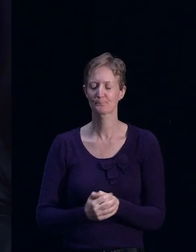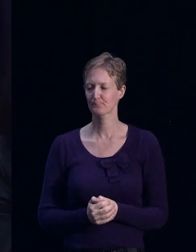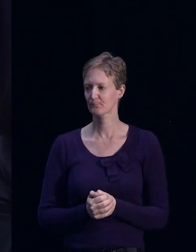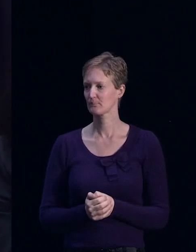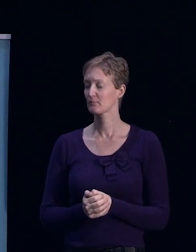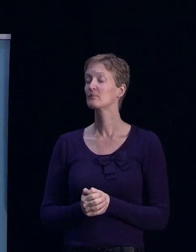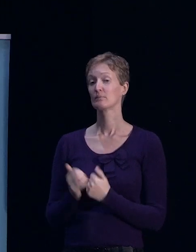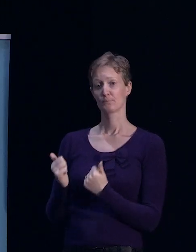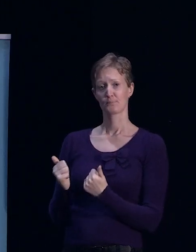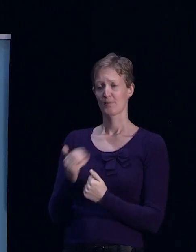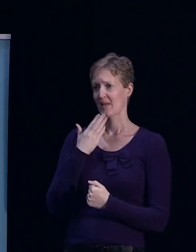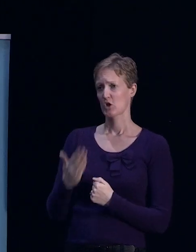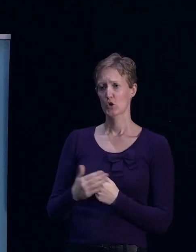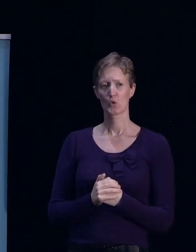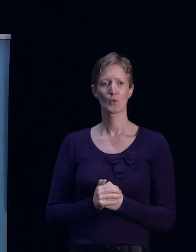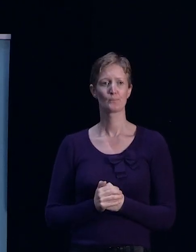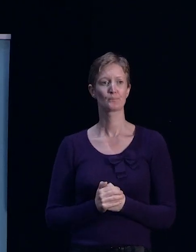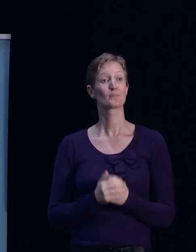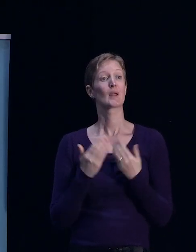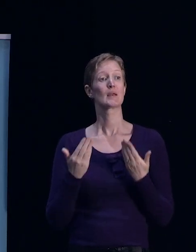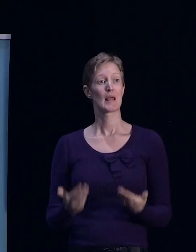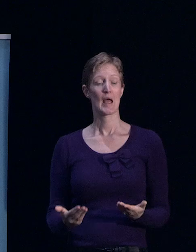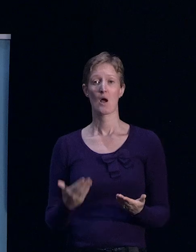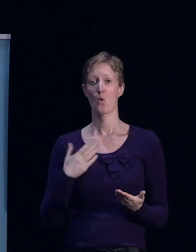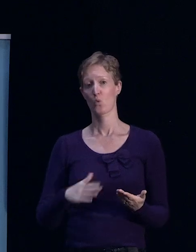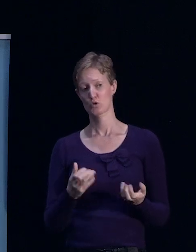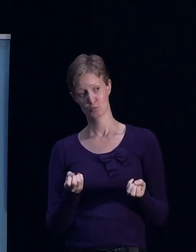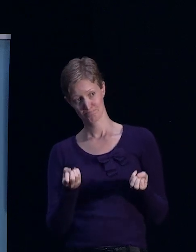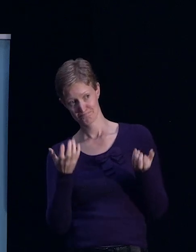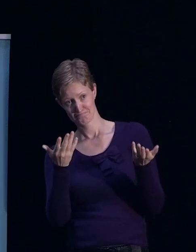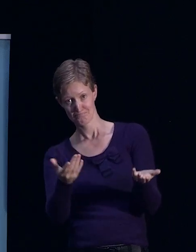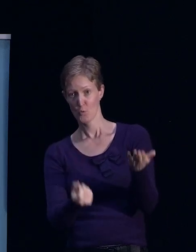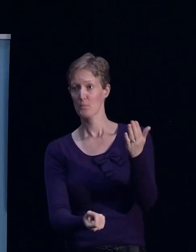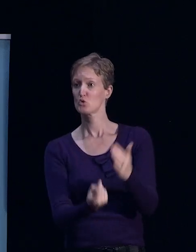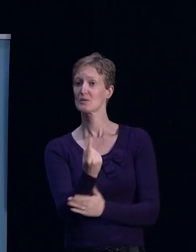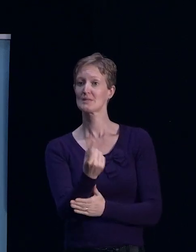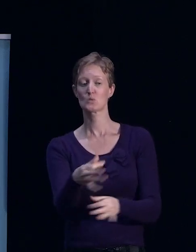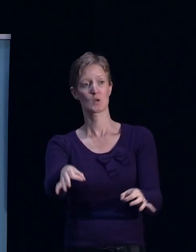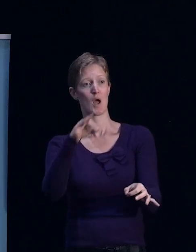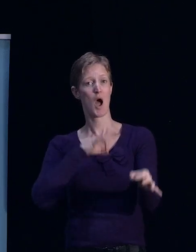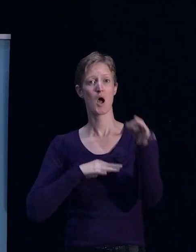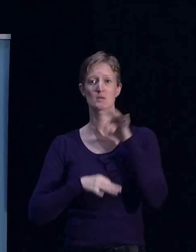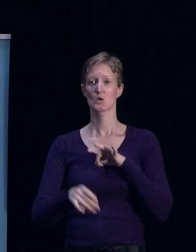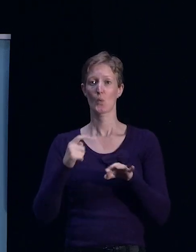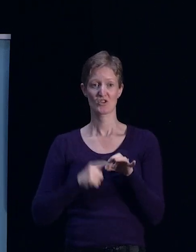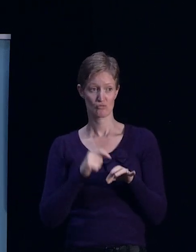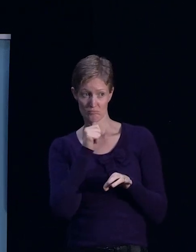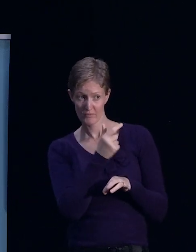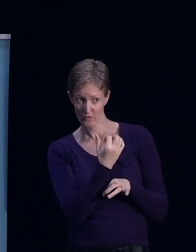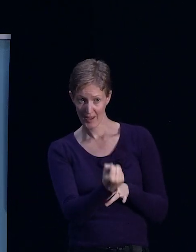That's really good to hear. So look, what I'd like to do now is open up to the floor, if there's anybody here that has any questions of the panel.